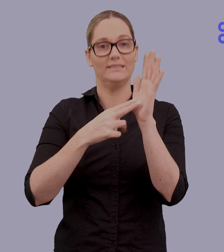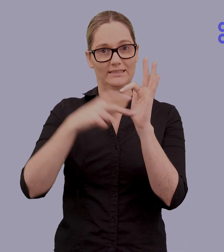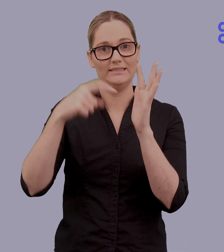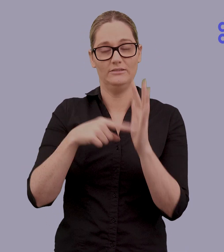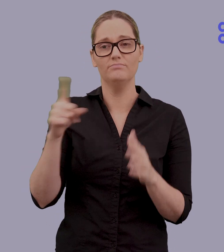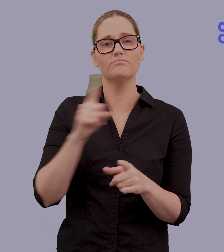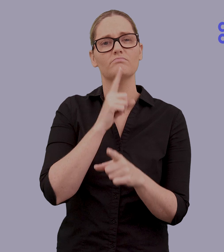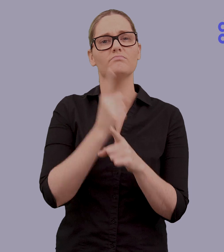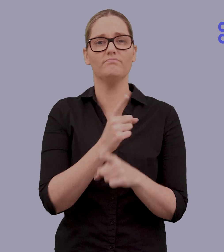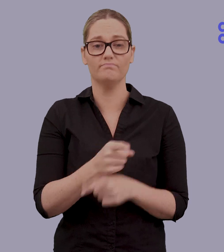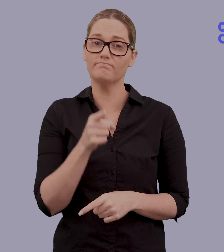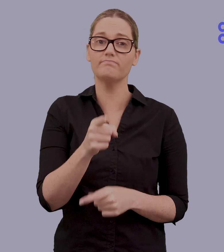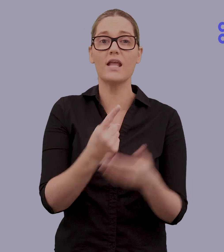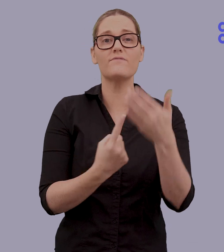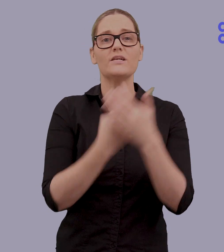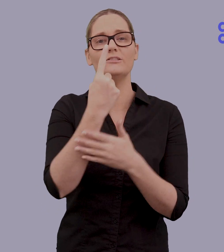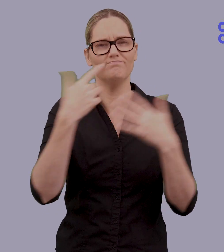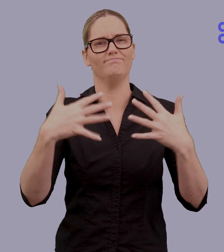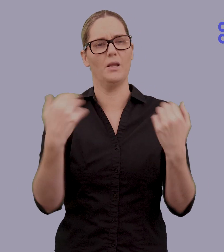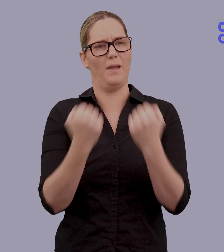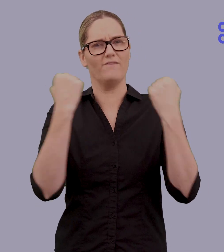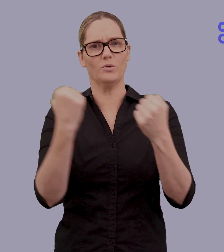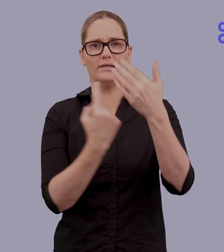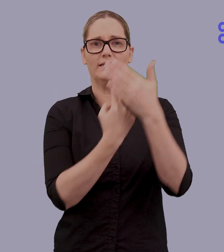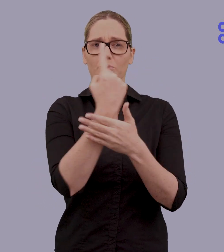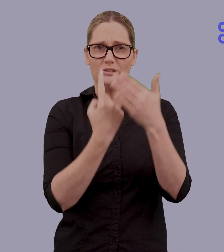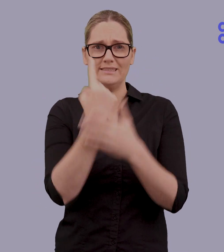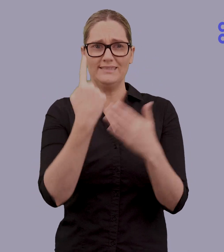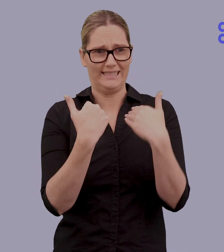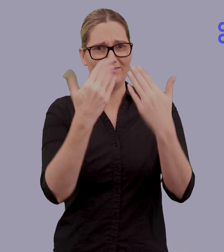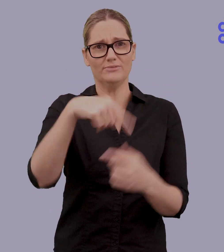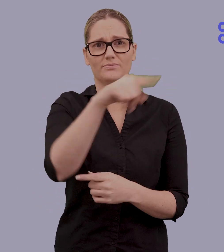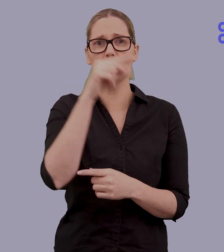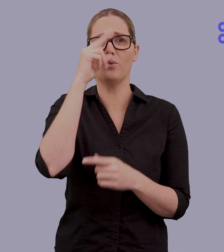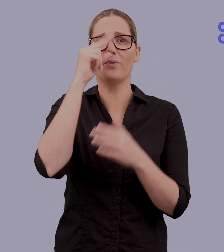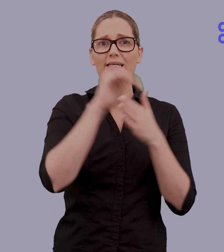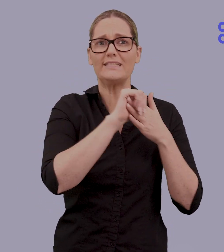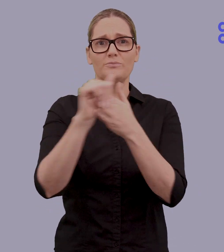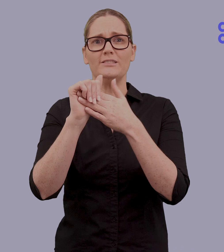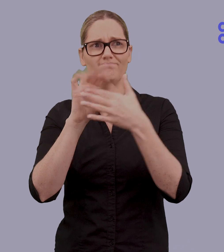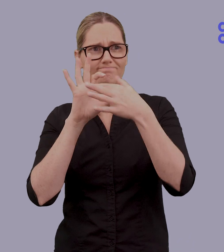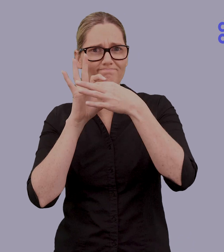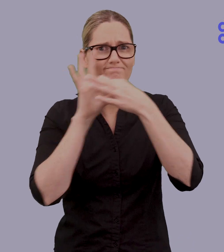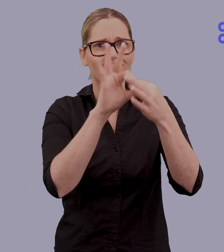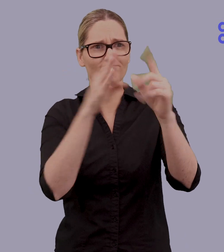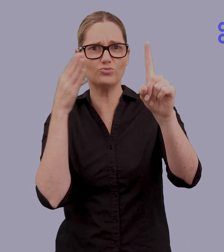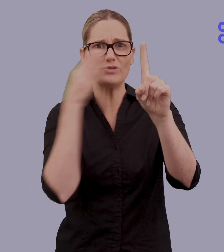emphasised that the event is a powerful opportunity for young Deaf leaders to engage directly with our policy makers.